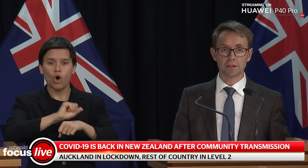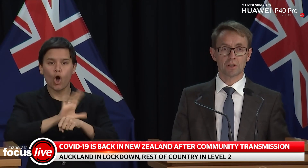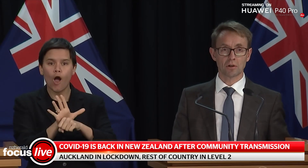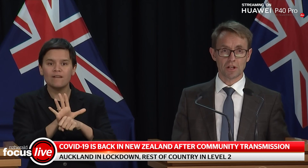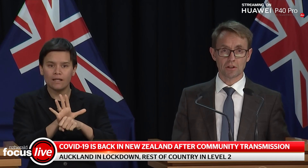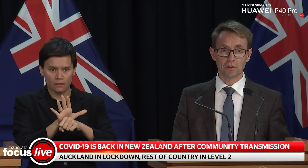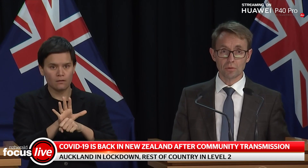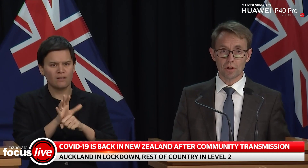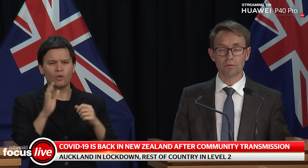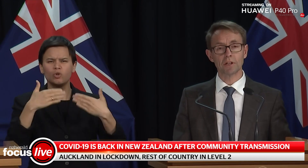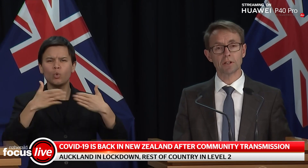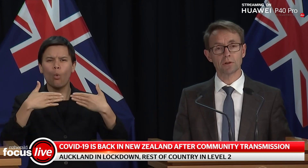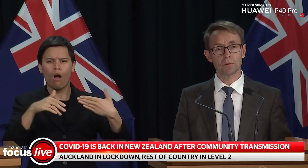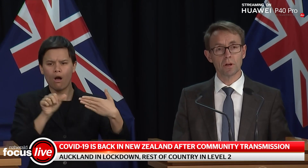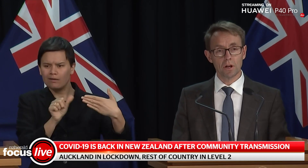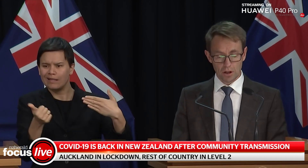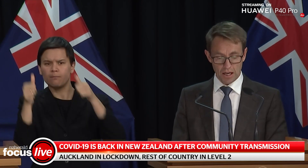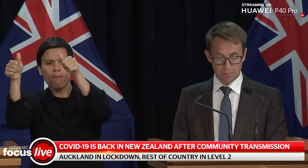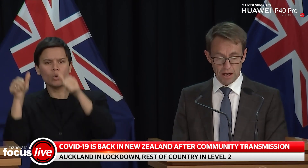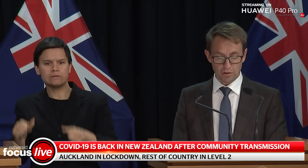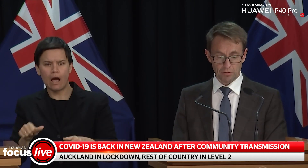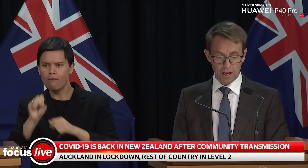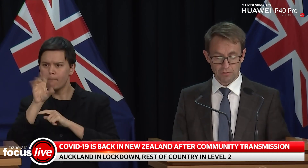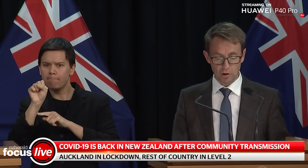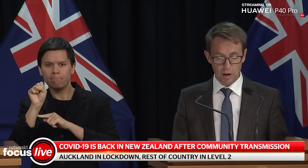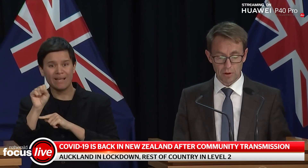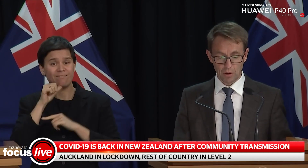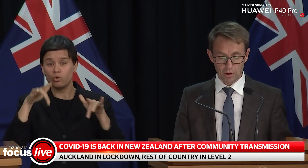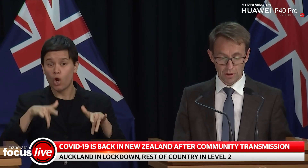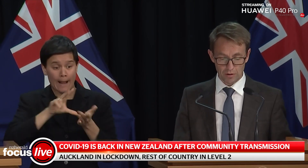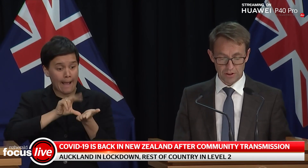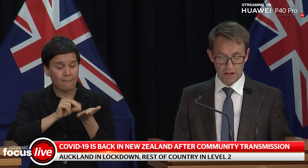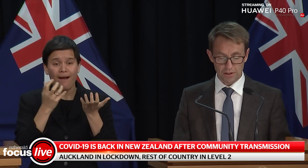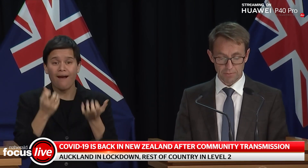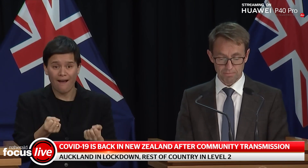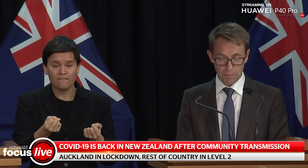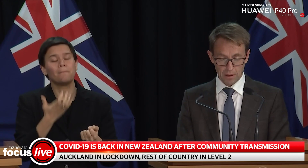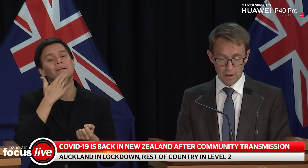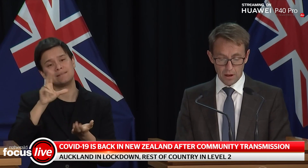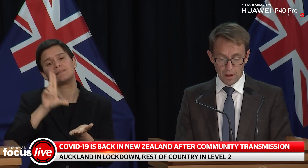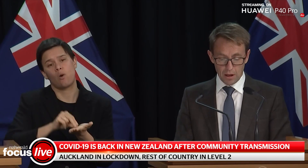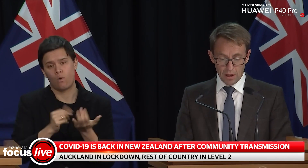helping us contact you if we need to as part of our follow-up on this case.